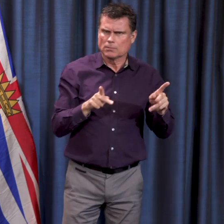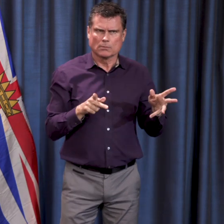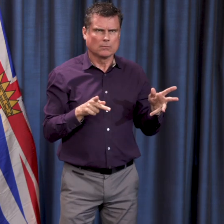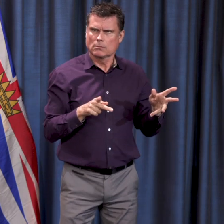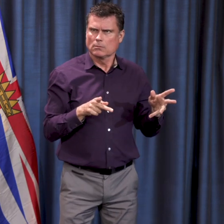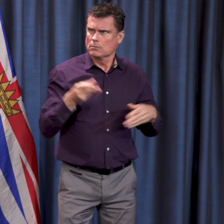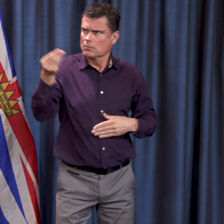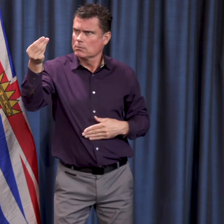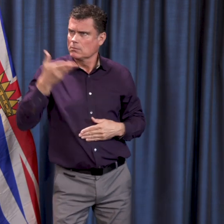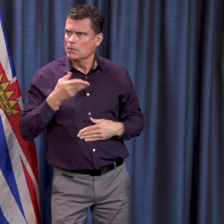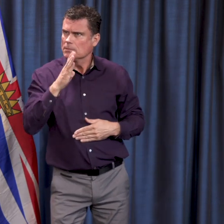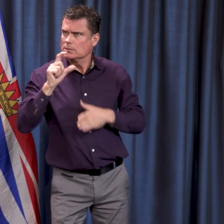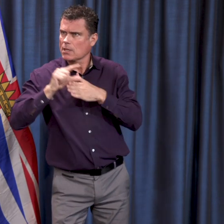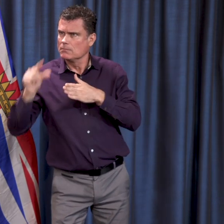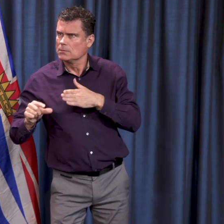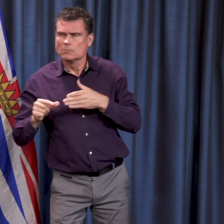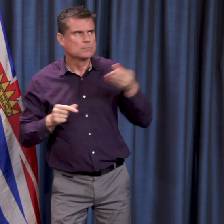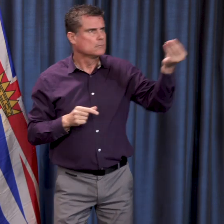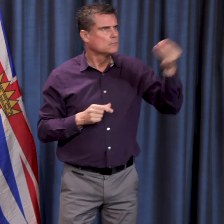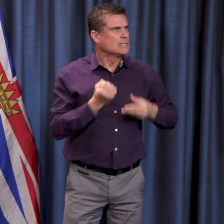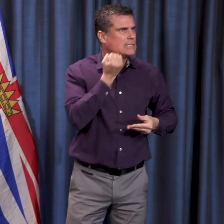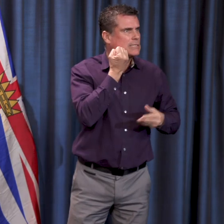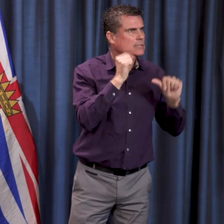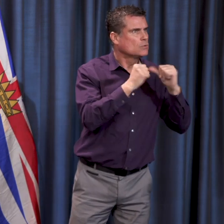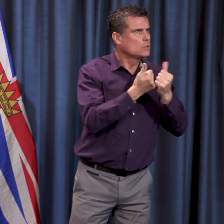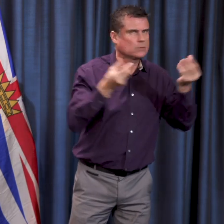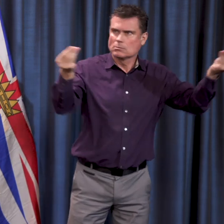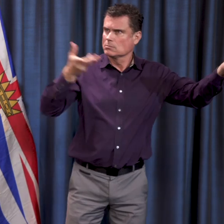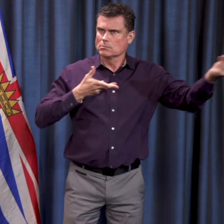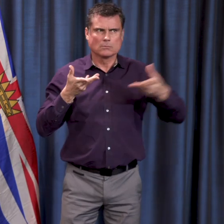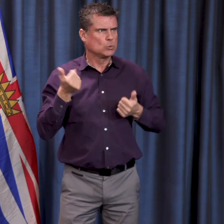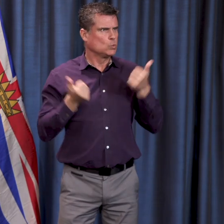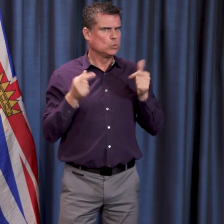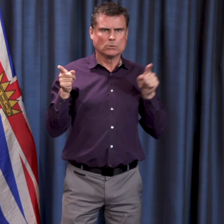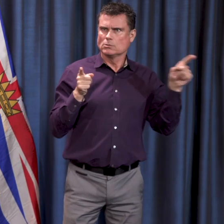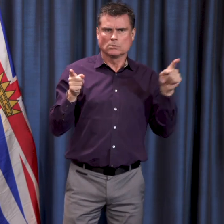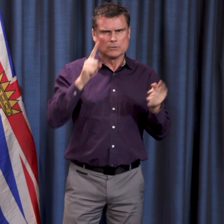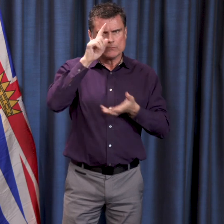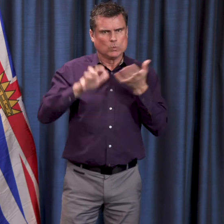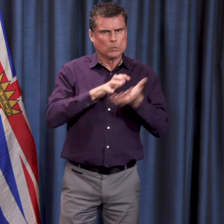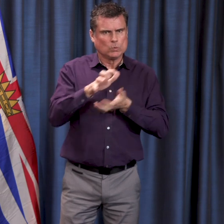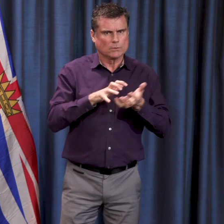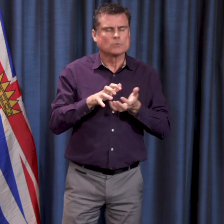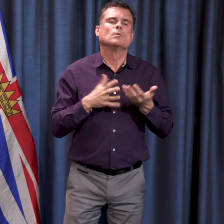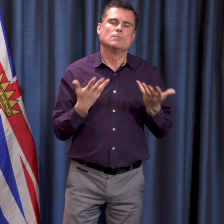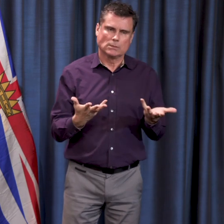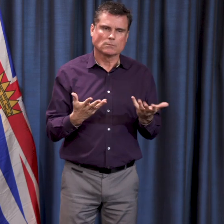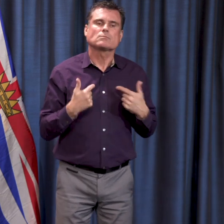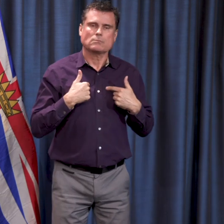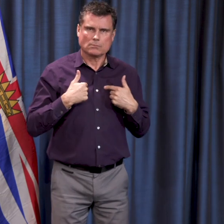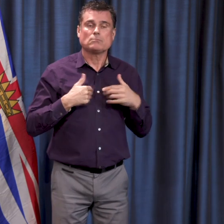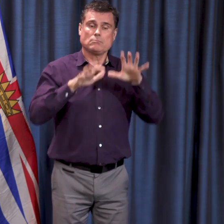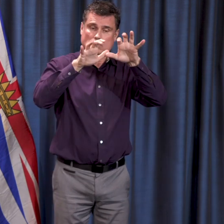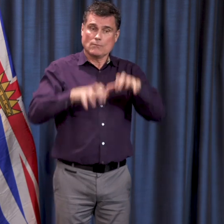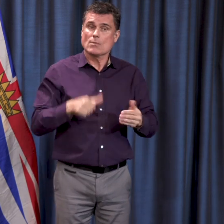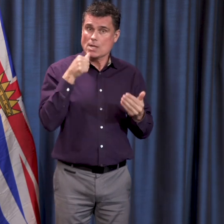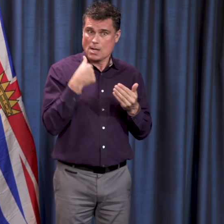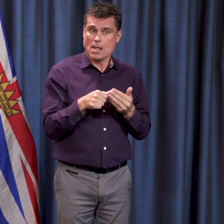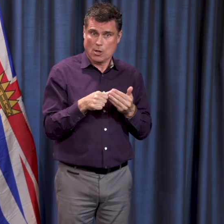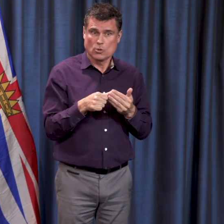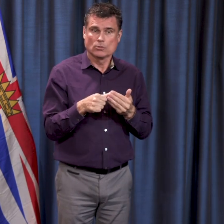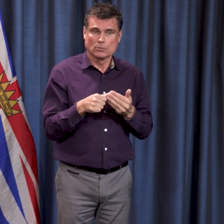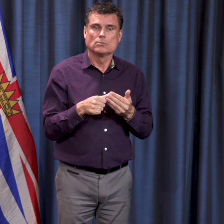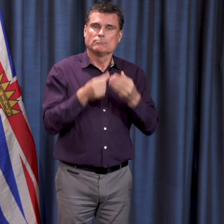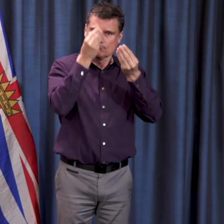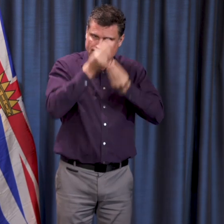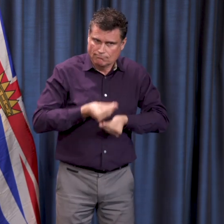I sent a letter out to all of the colleges about the expectations that we have about safe practice at this point